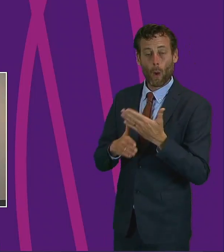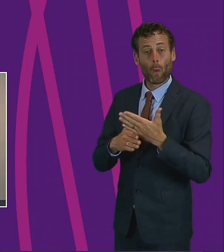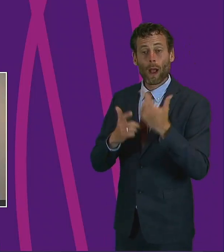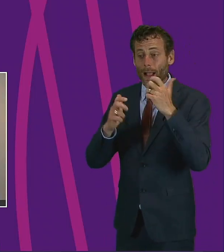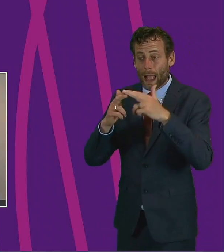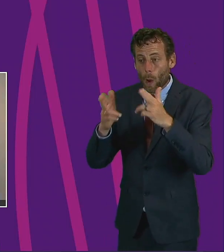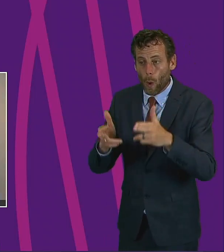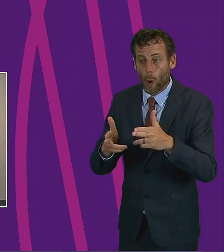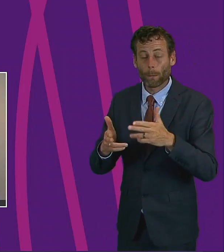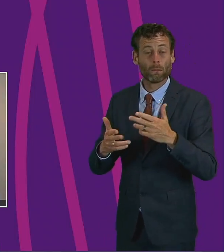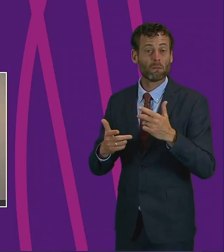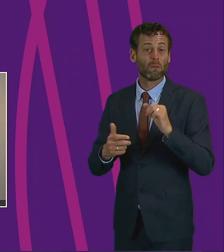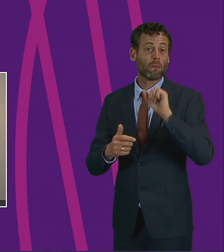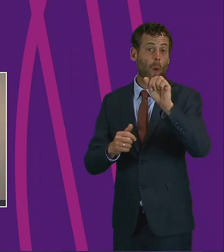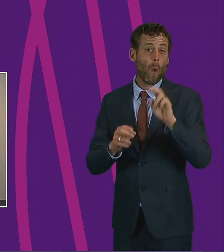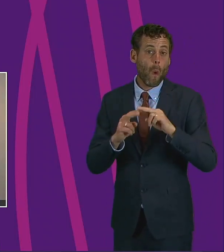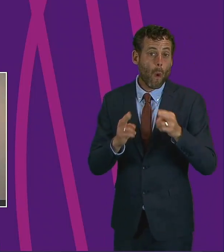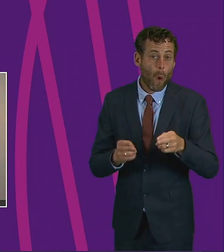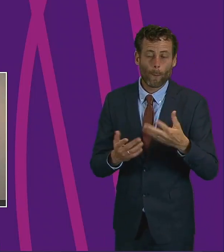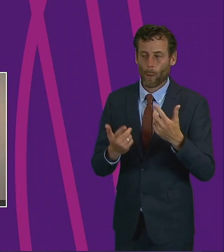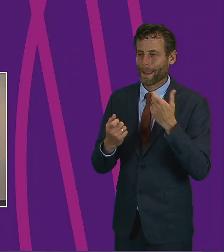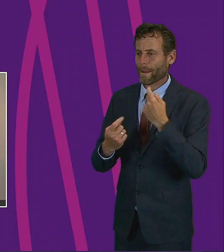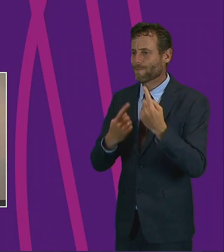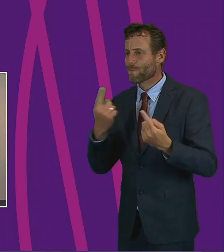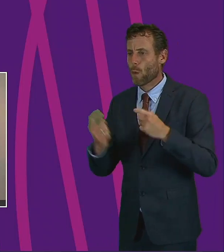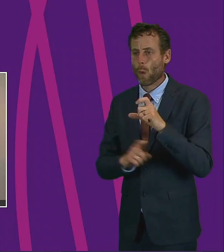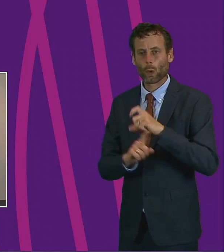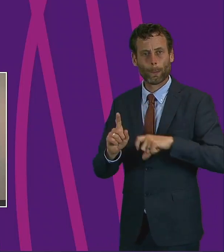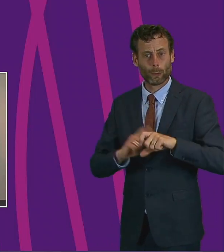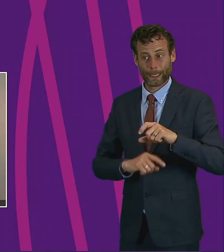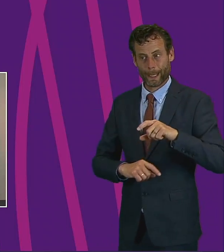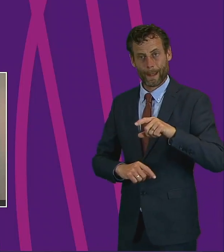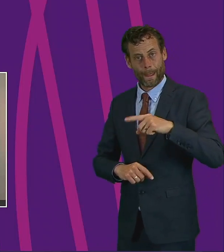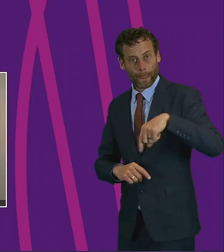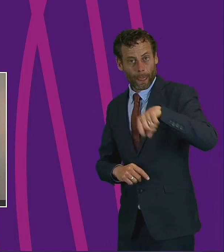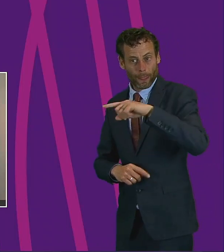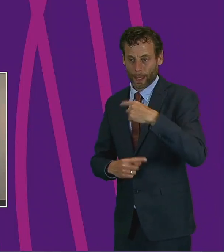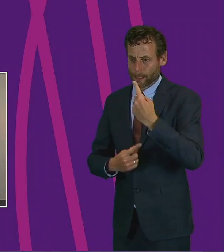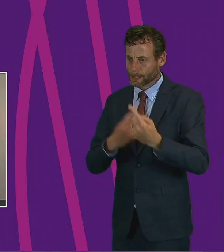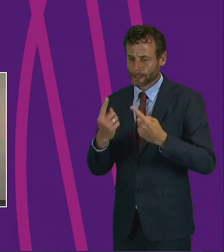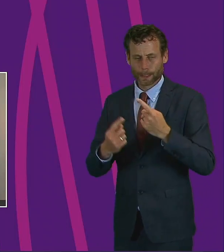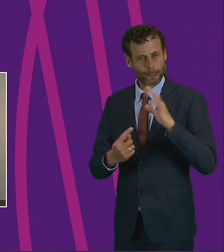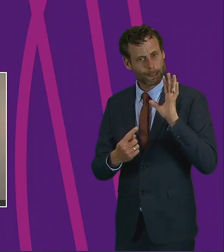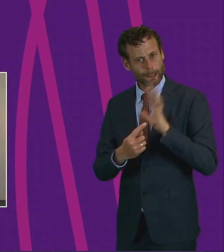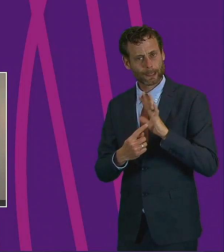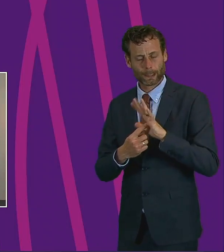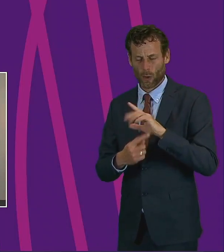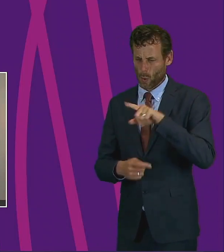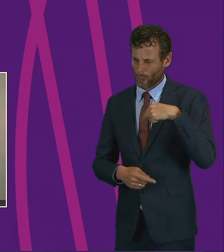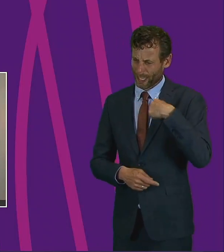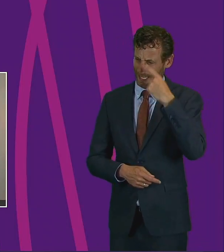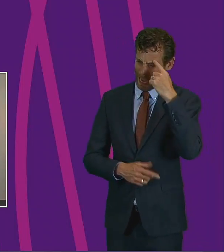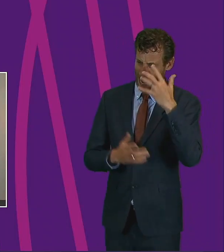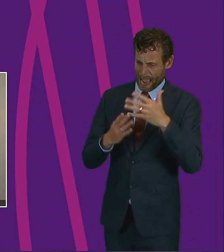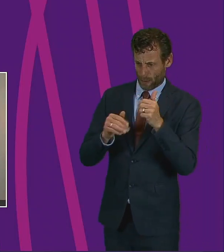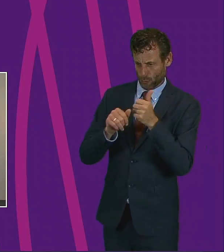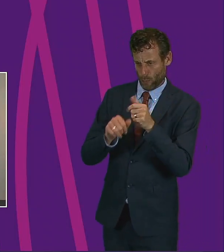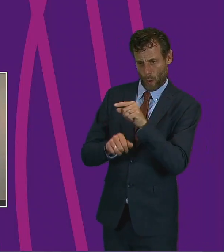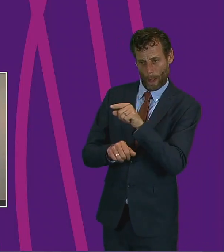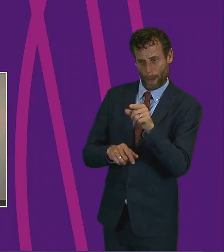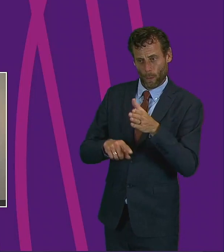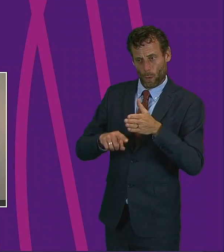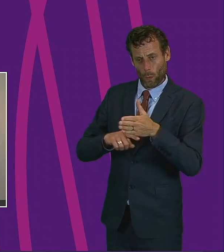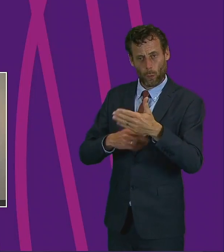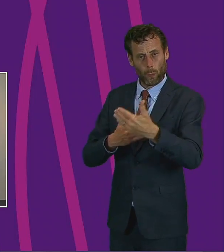in our homes, or in the community. The hard work, patience and commitment has certainly been to the forefront of our hearts and minds over the last few worrying months,